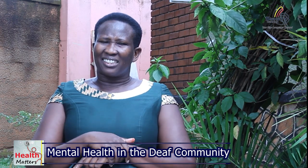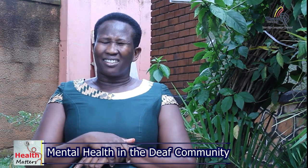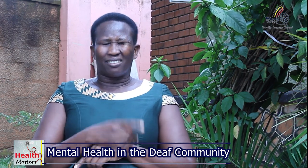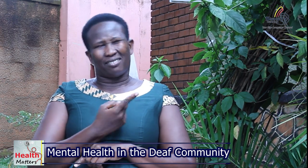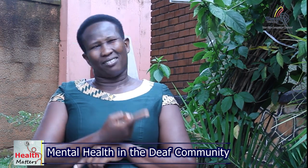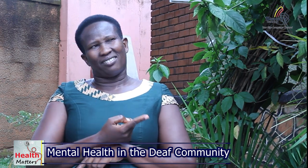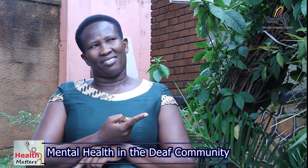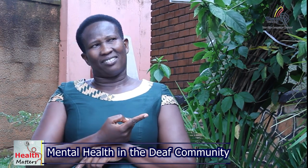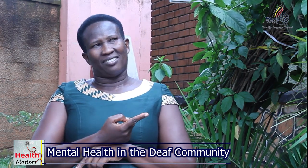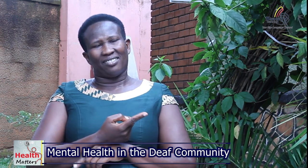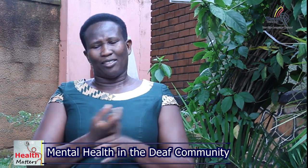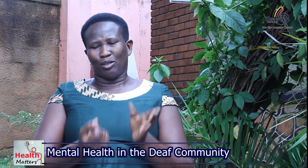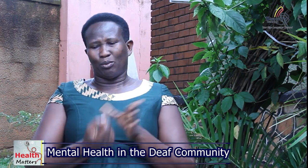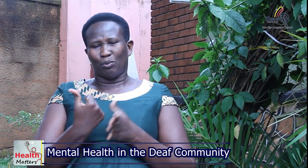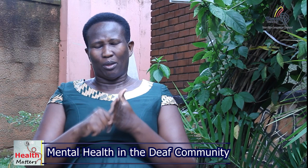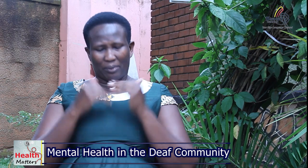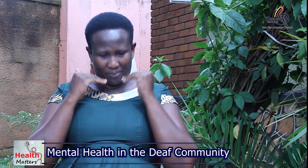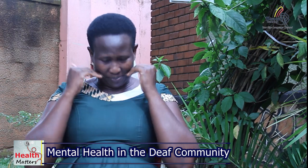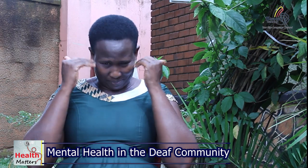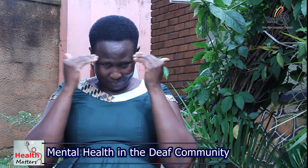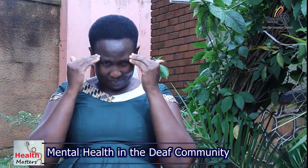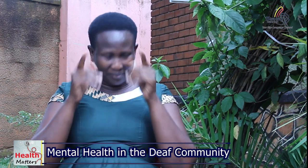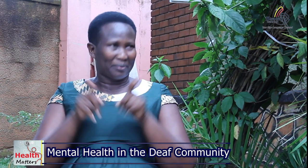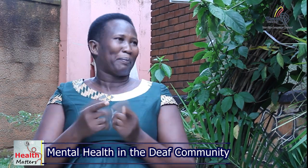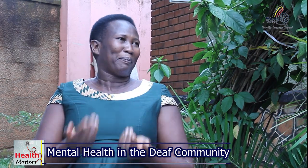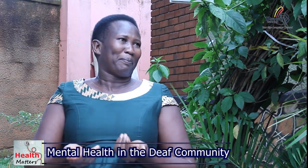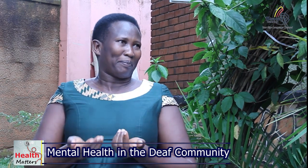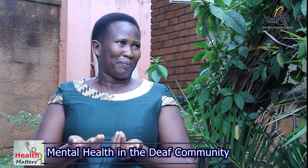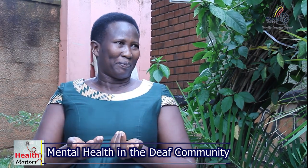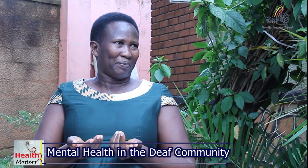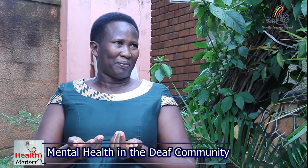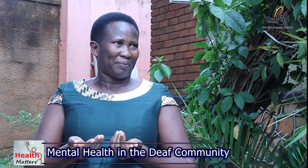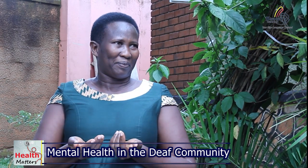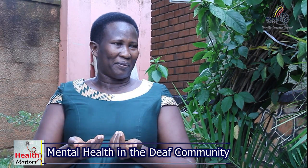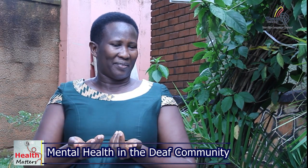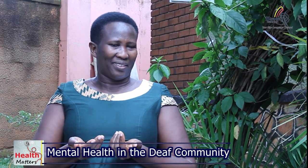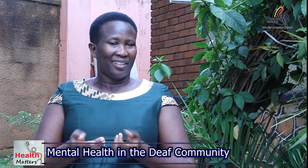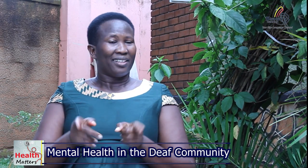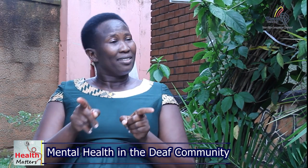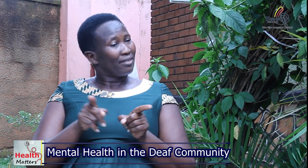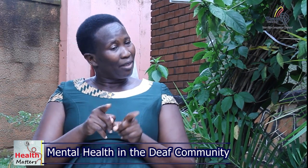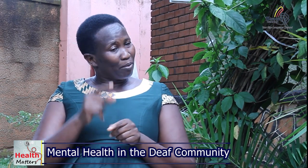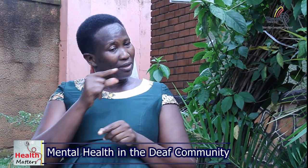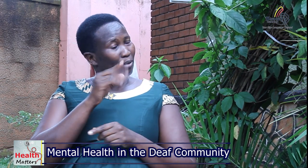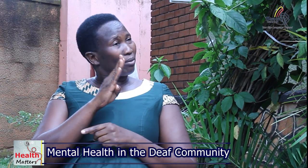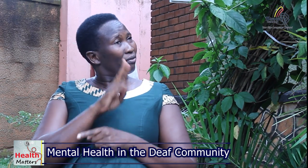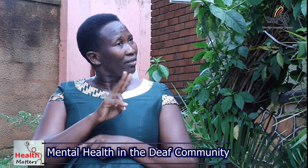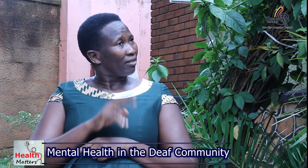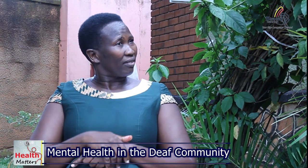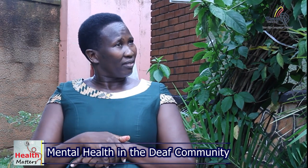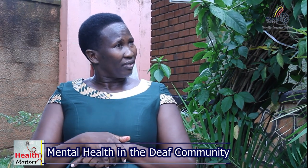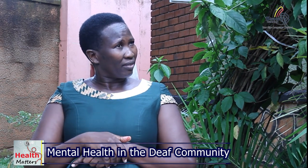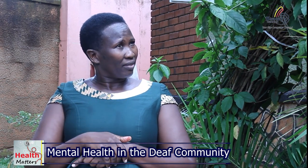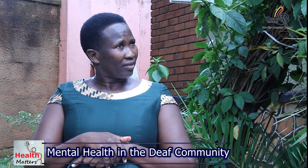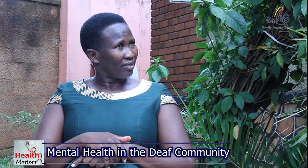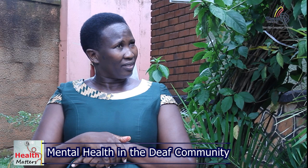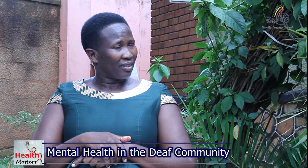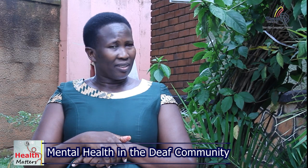end of the month the land lady oh landlord is coming at the end of it person gets stressed also another thing is